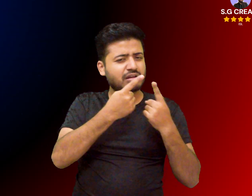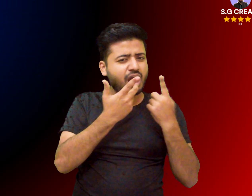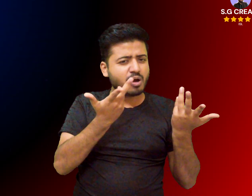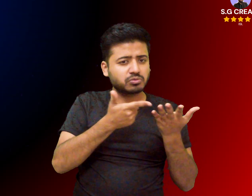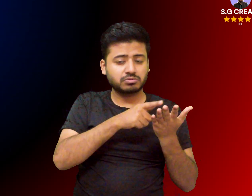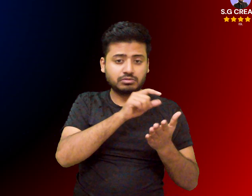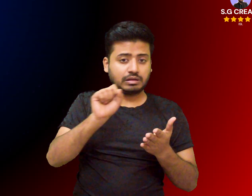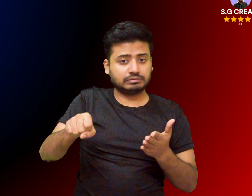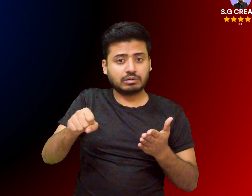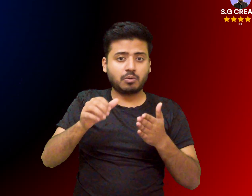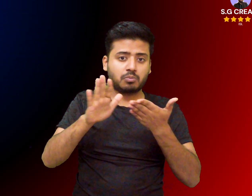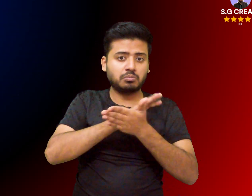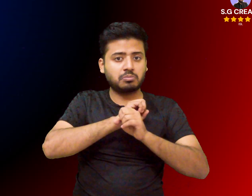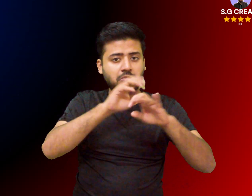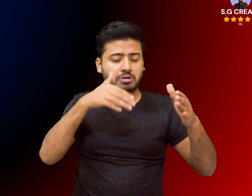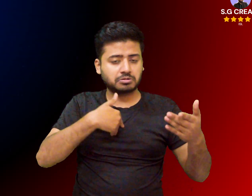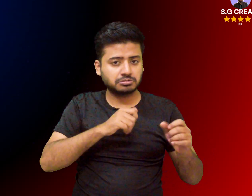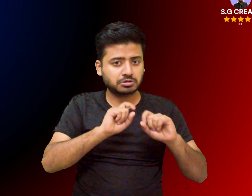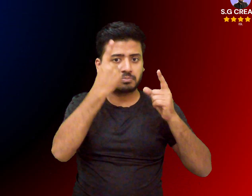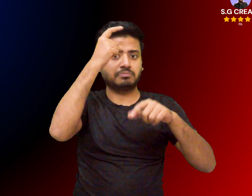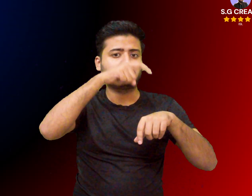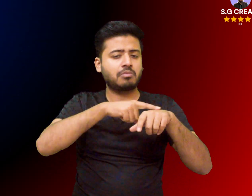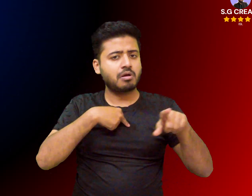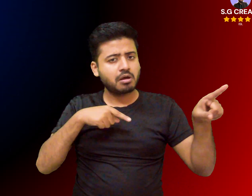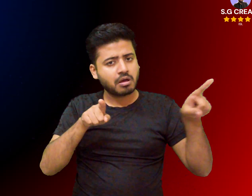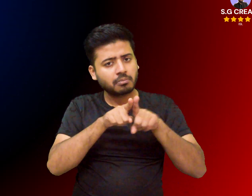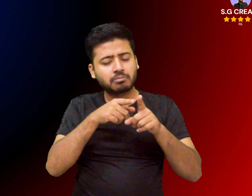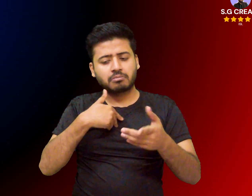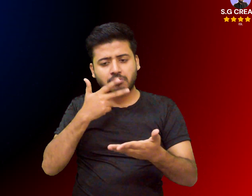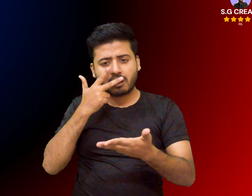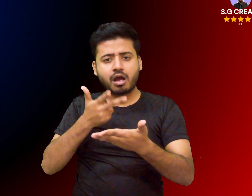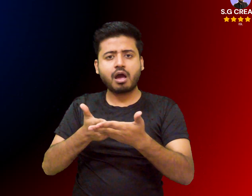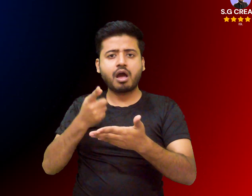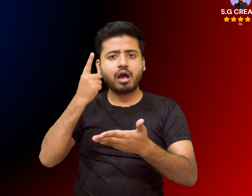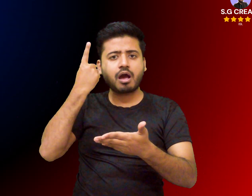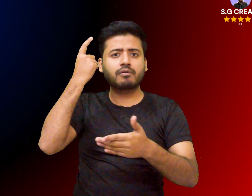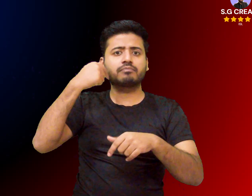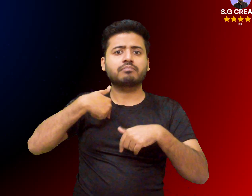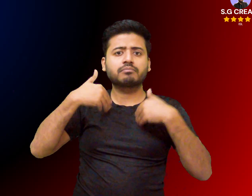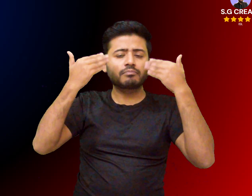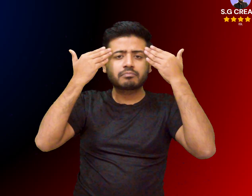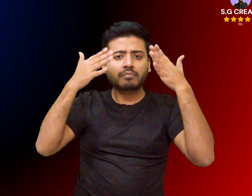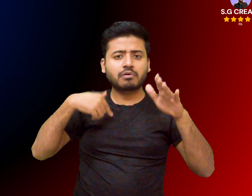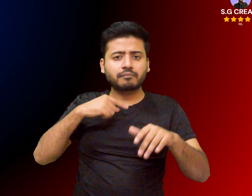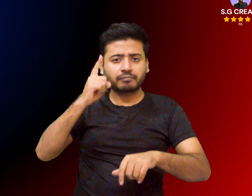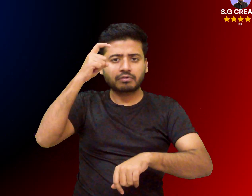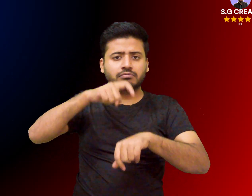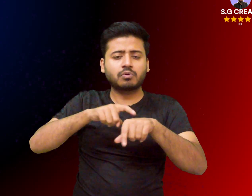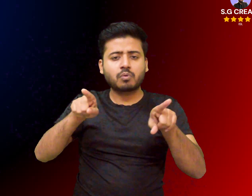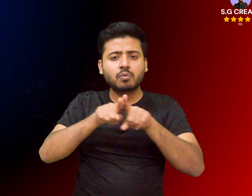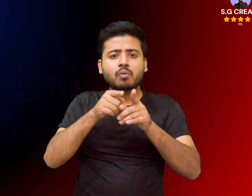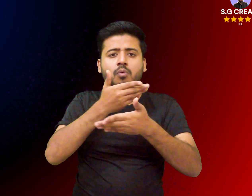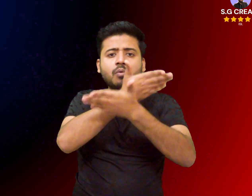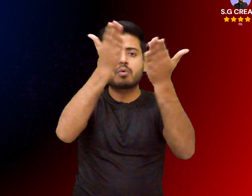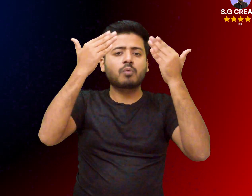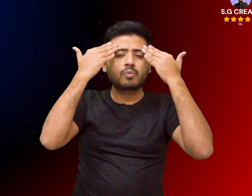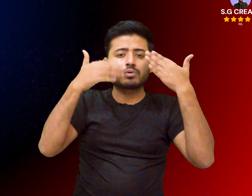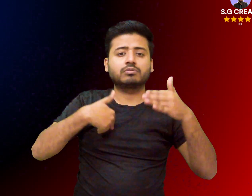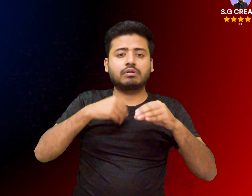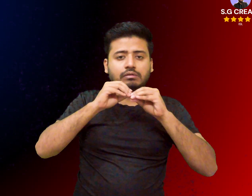i clinical trials for the use of dandelion root extract in patients with blood-related cancers like leukemia and lymphoma phase i